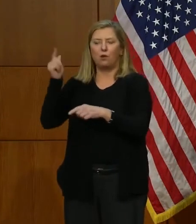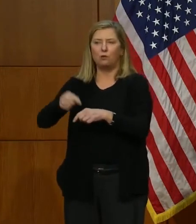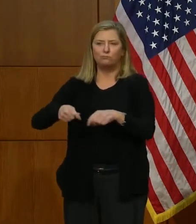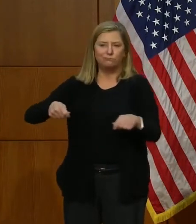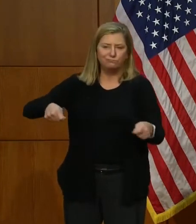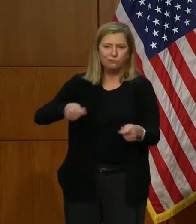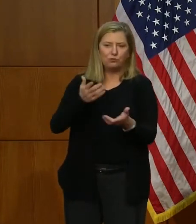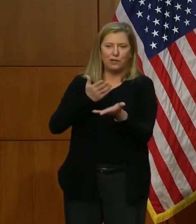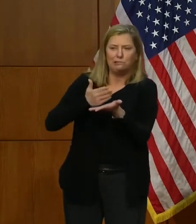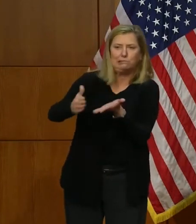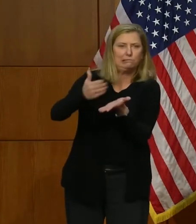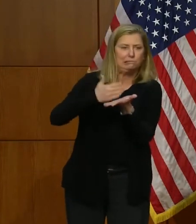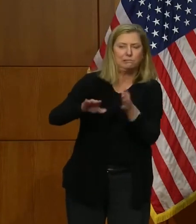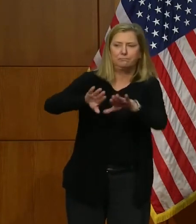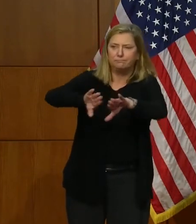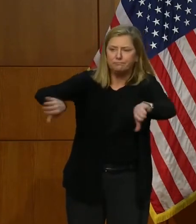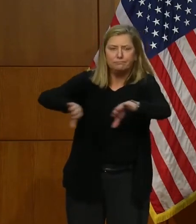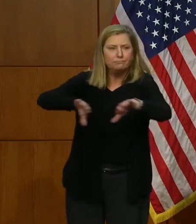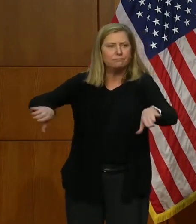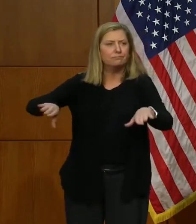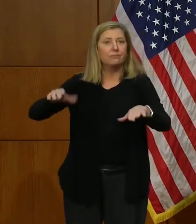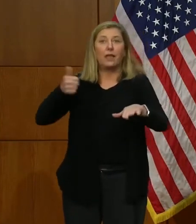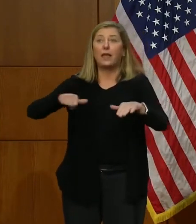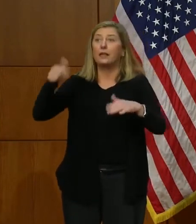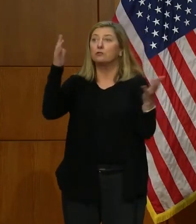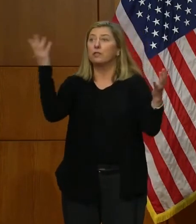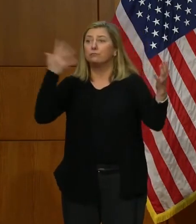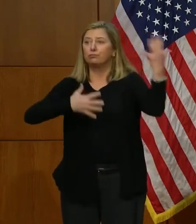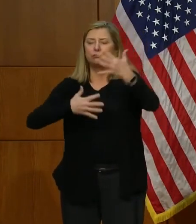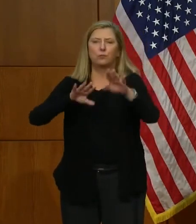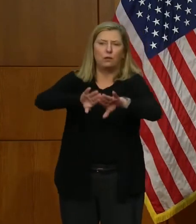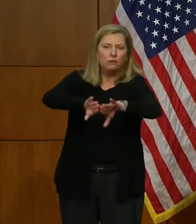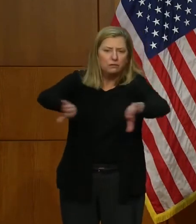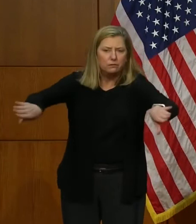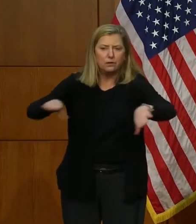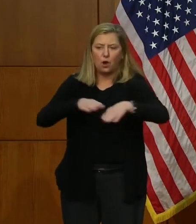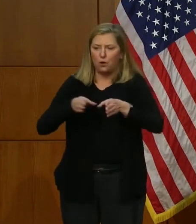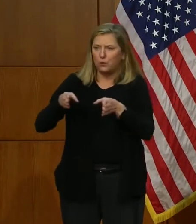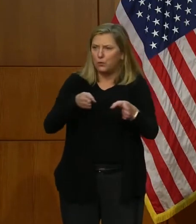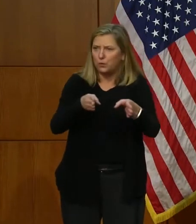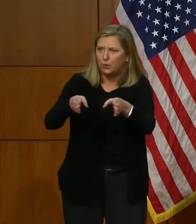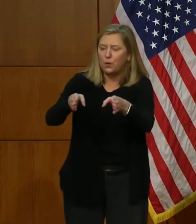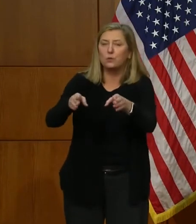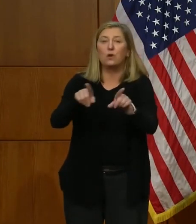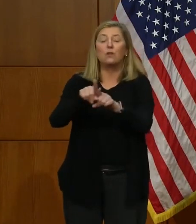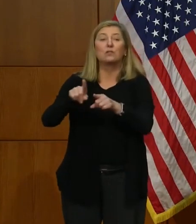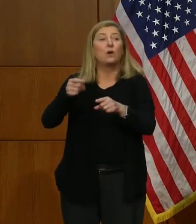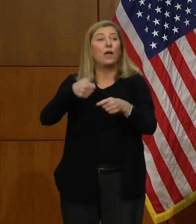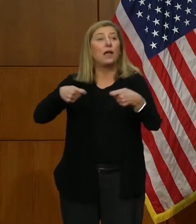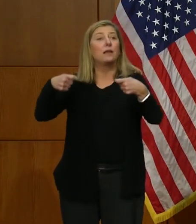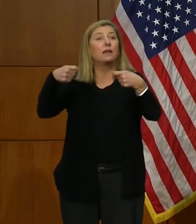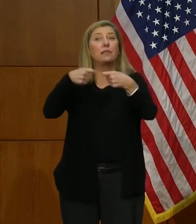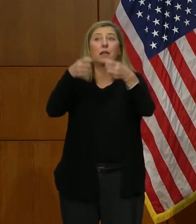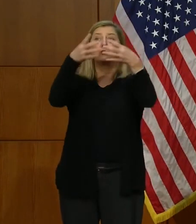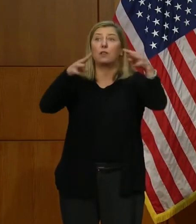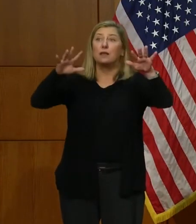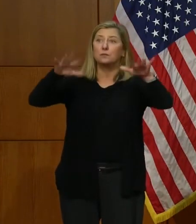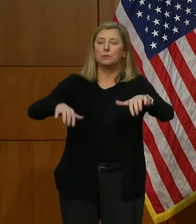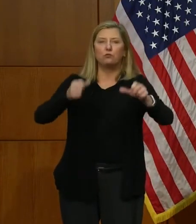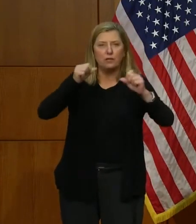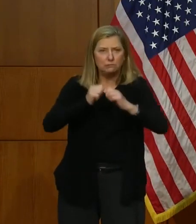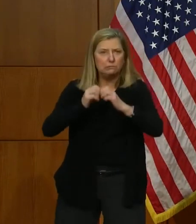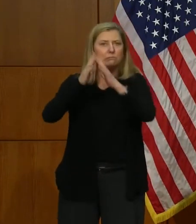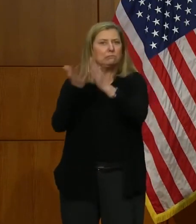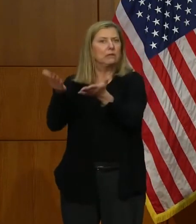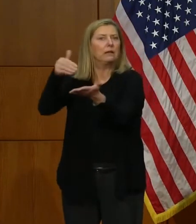Transportation clearing the trees from roads and on power lines. So everybody's been working well together,